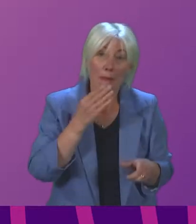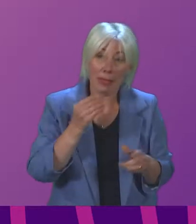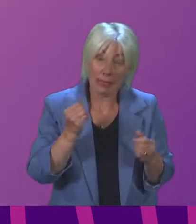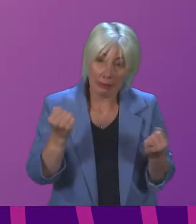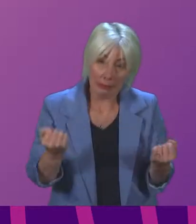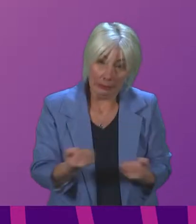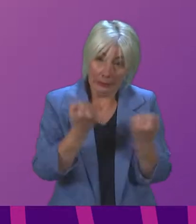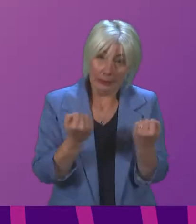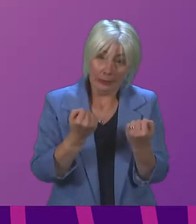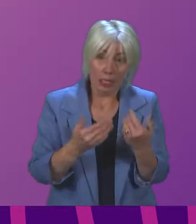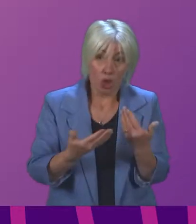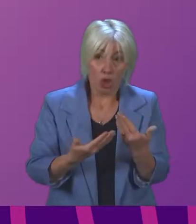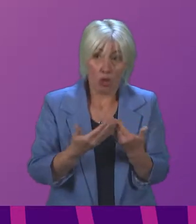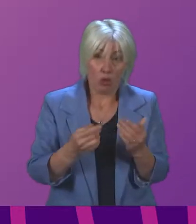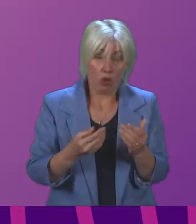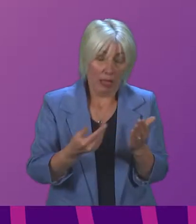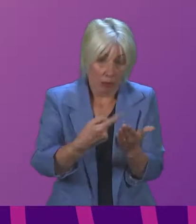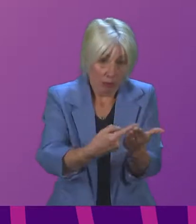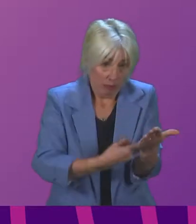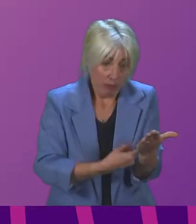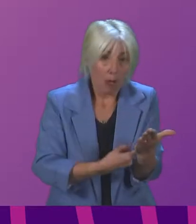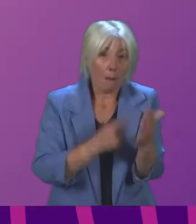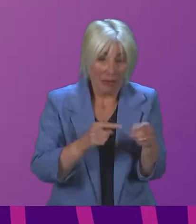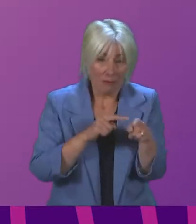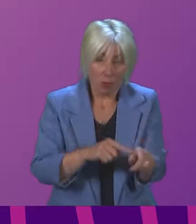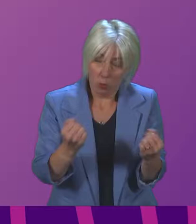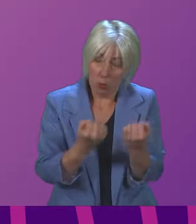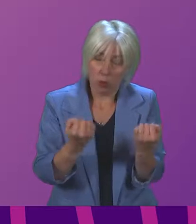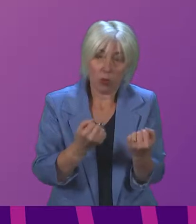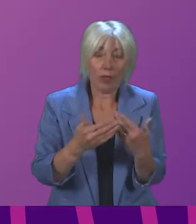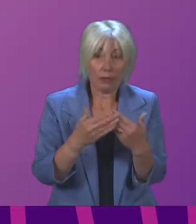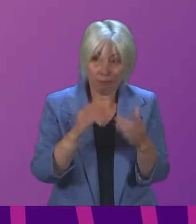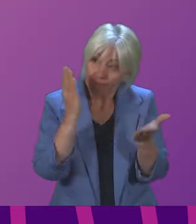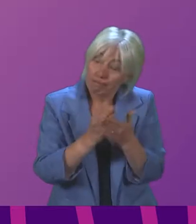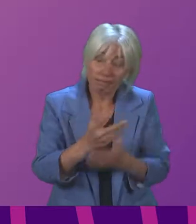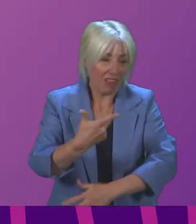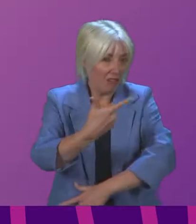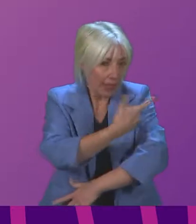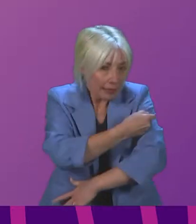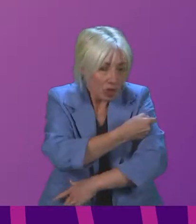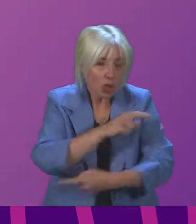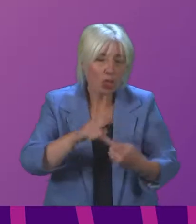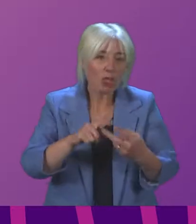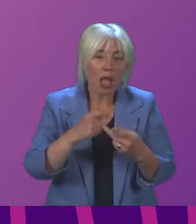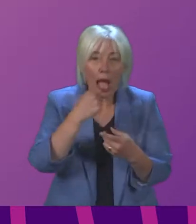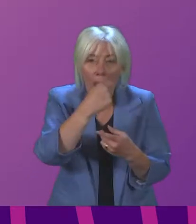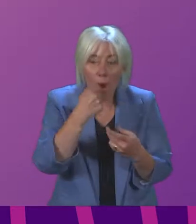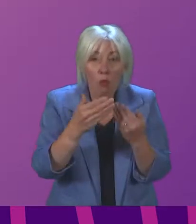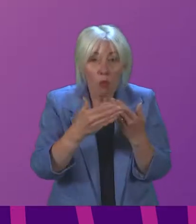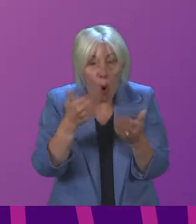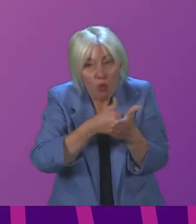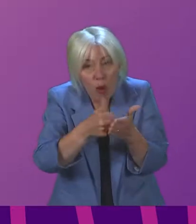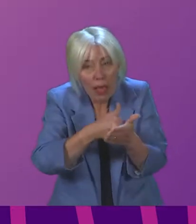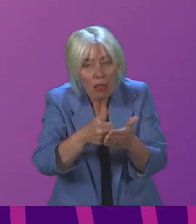with existing procedures, including getting vaccinated, taking more regular tests, particularly in relation to